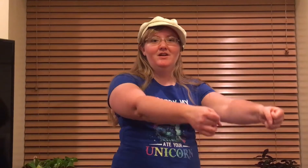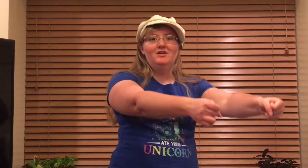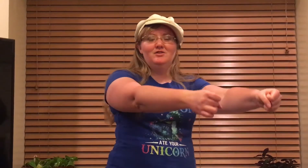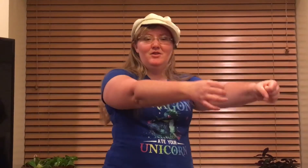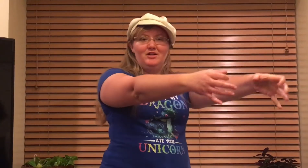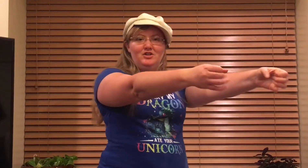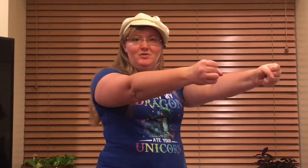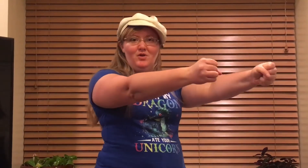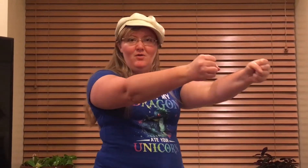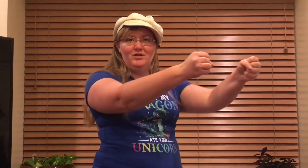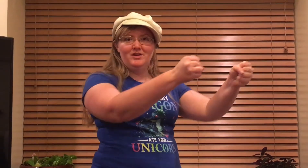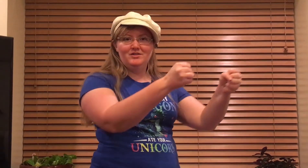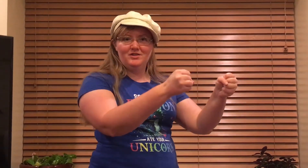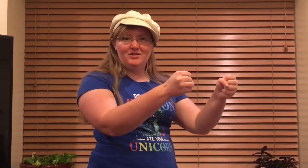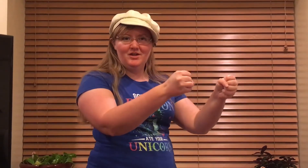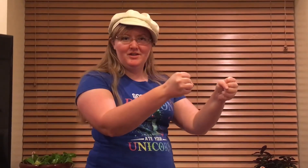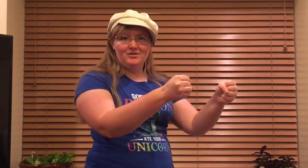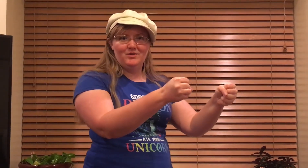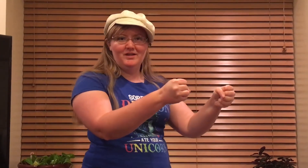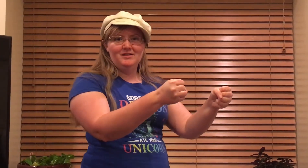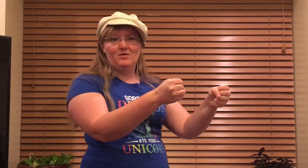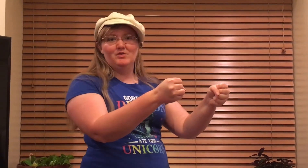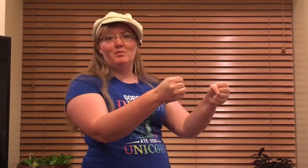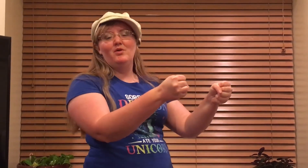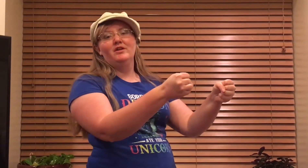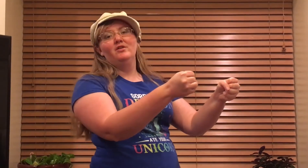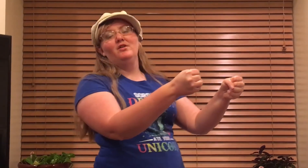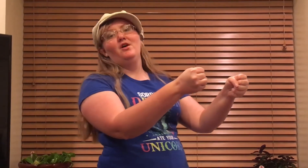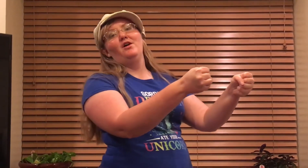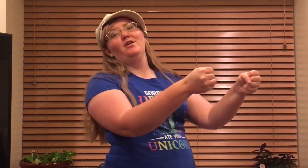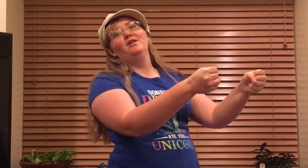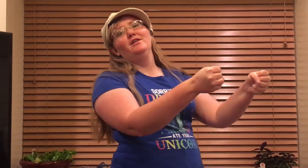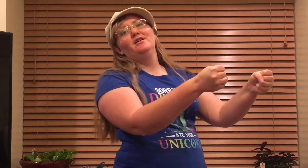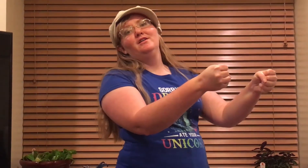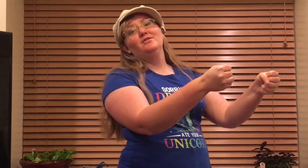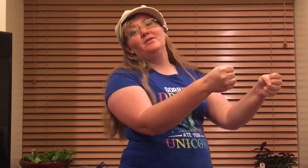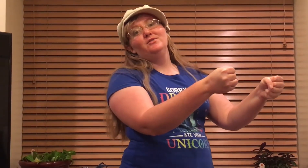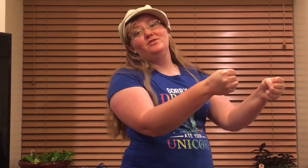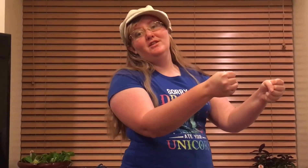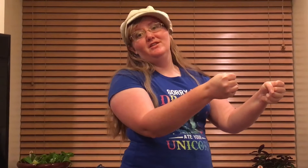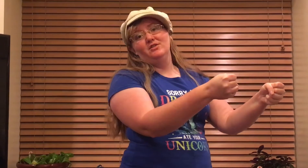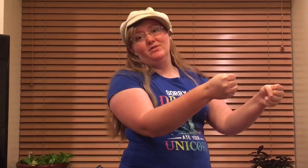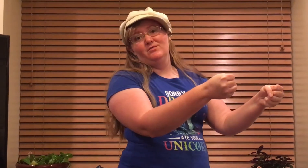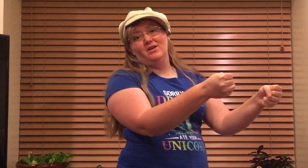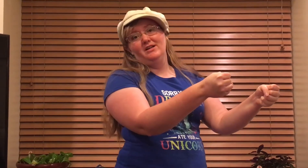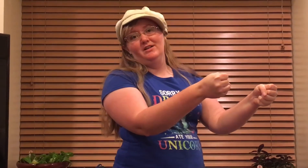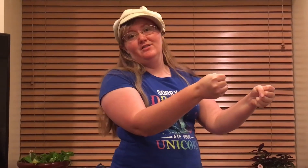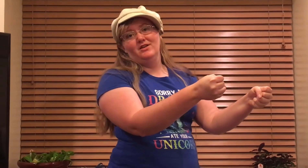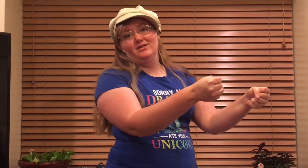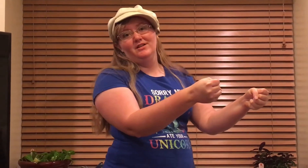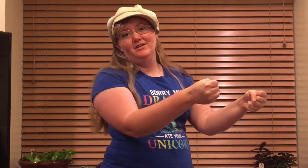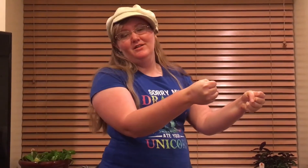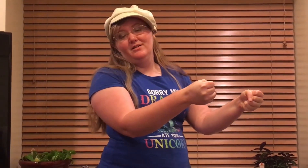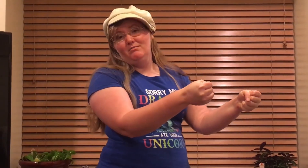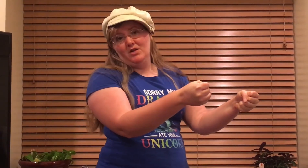so that as she was holding on to the donkey's reins, it was pulling her along. So as you see, she wasn't riding the donkey, but